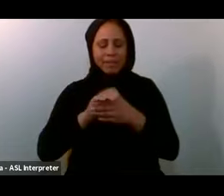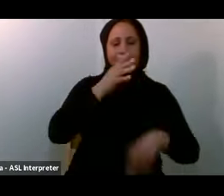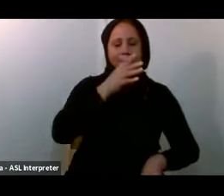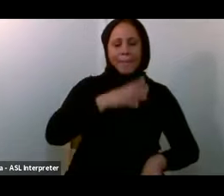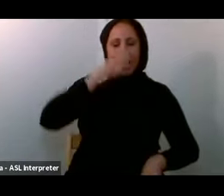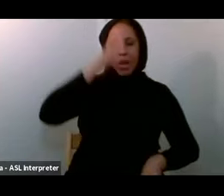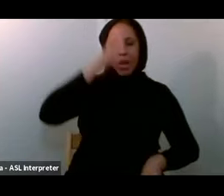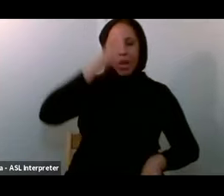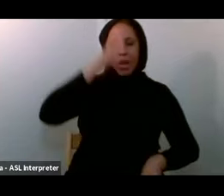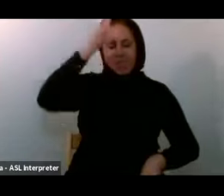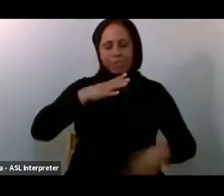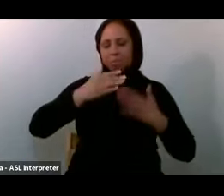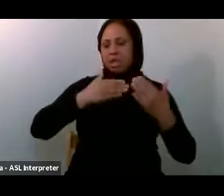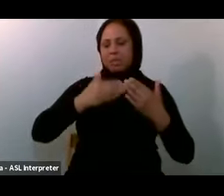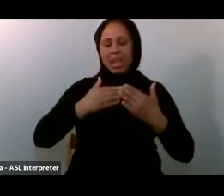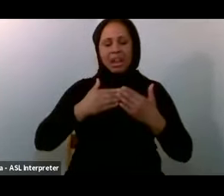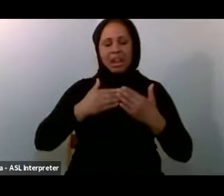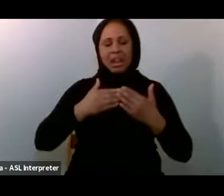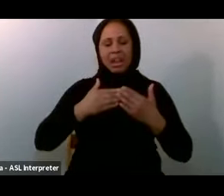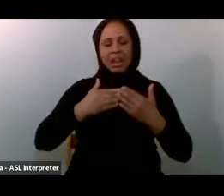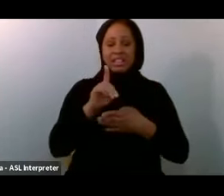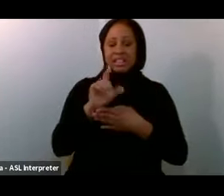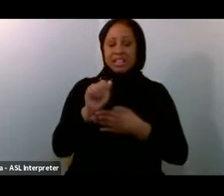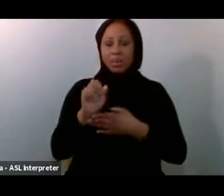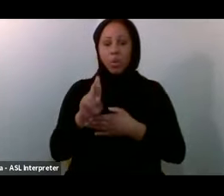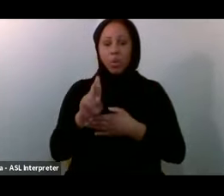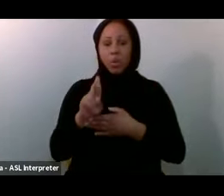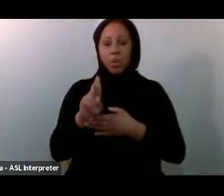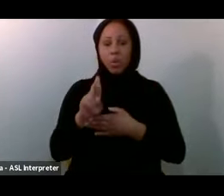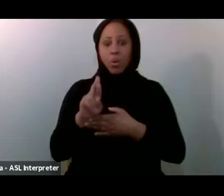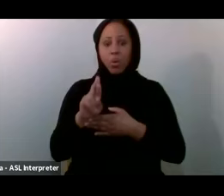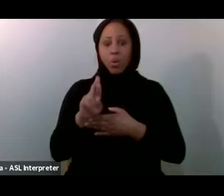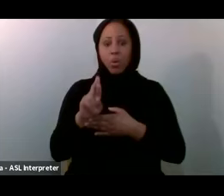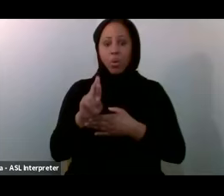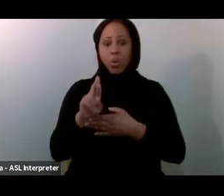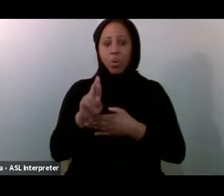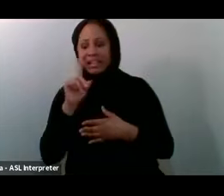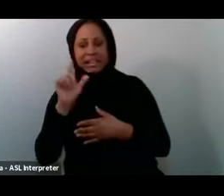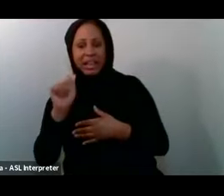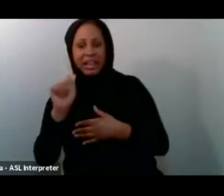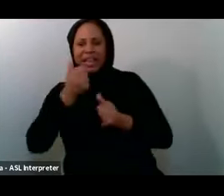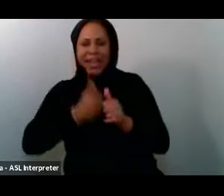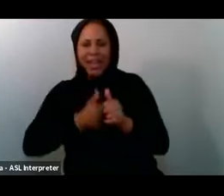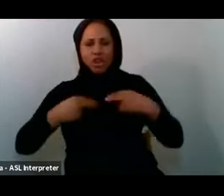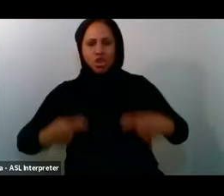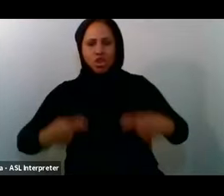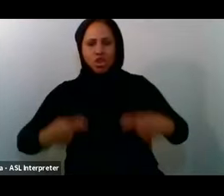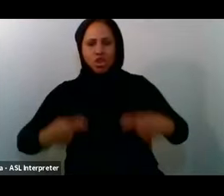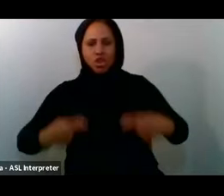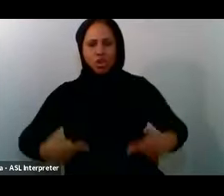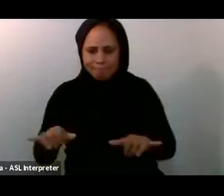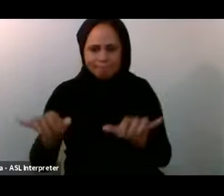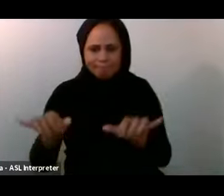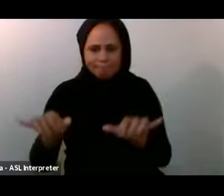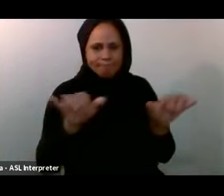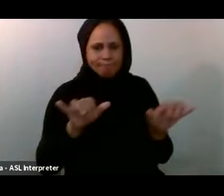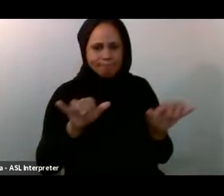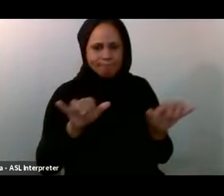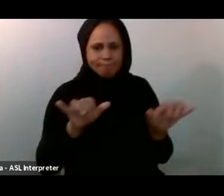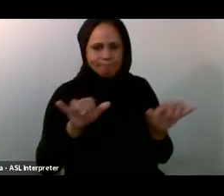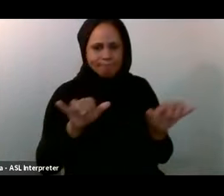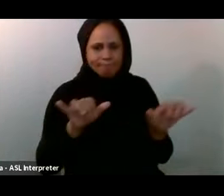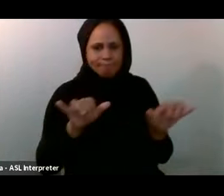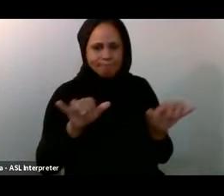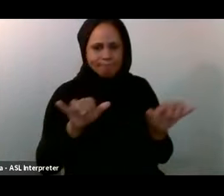Are abled Or disabled Every Human Being Every Muslim Their Home And their Address Is the Masjid